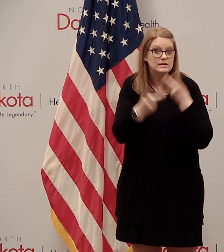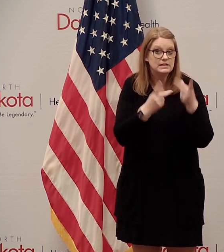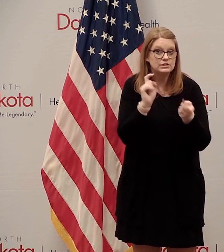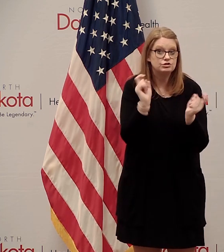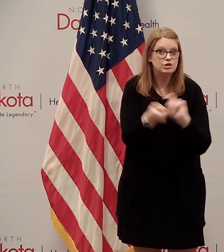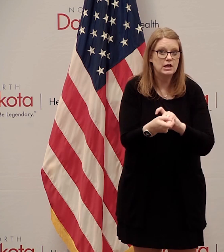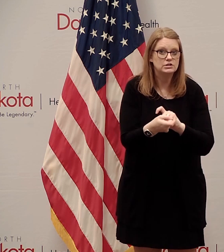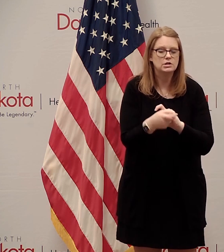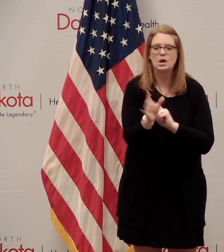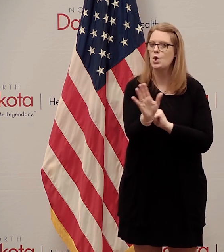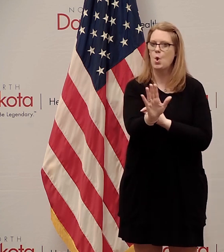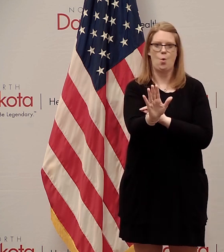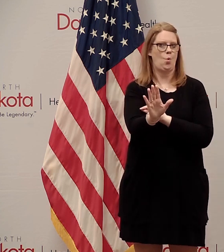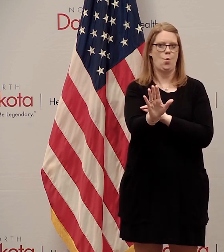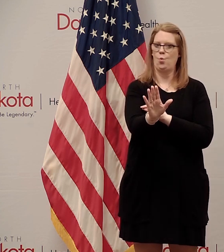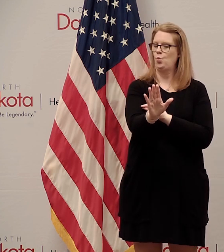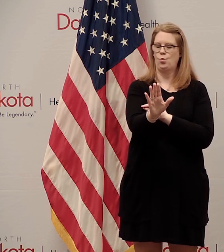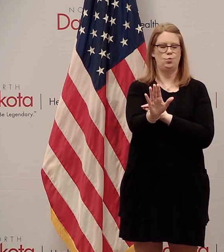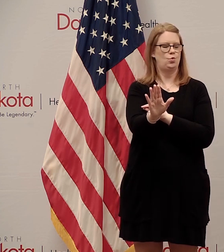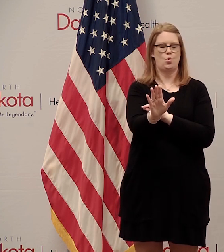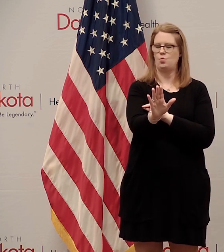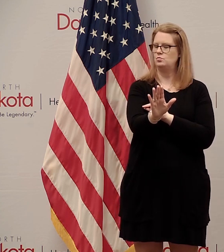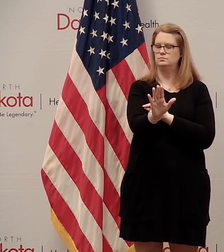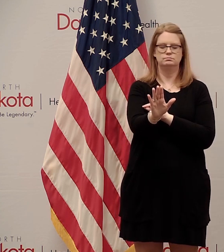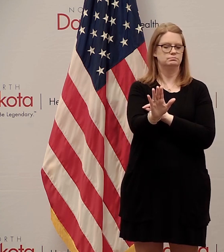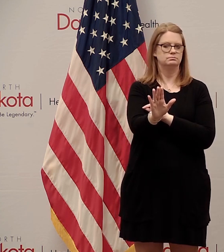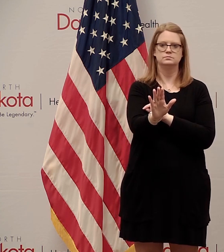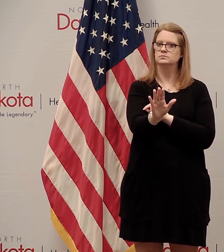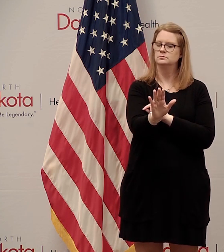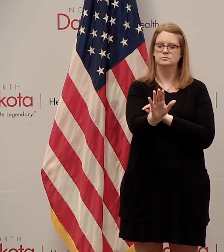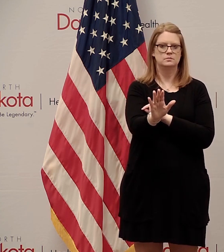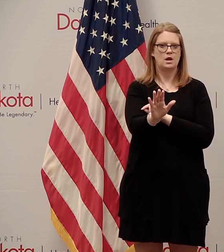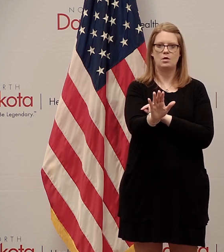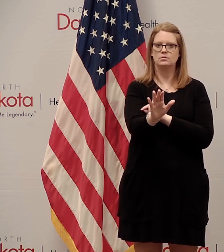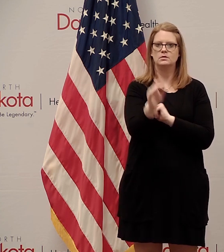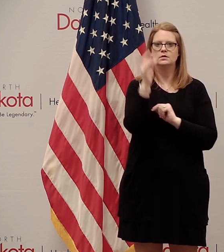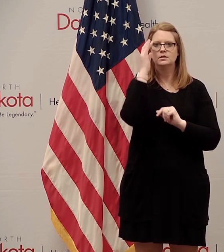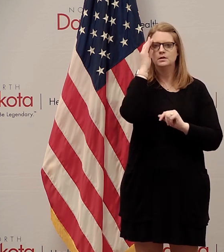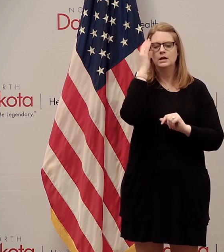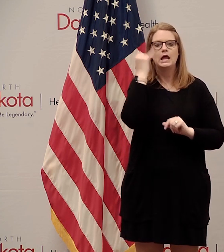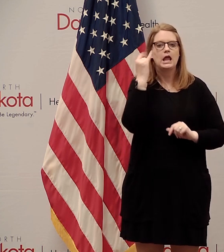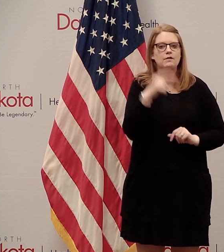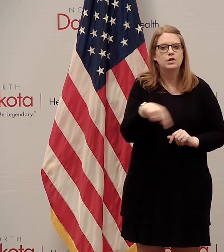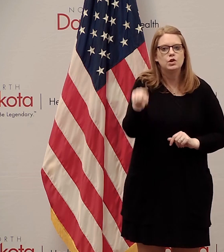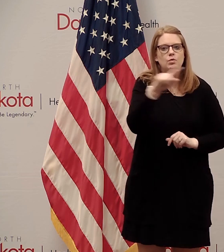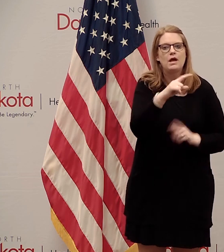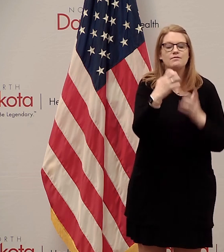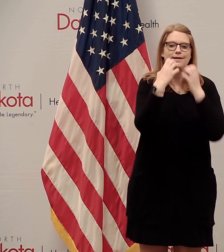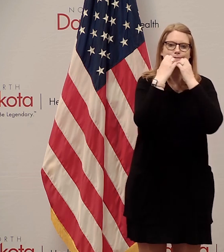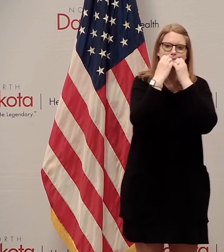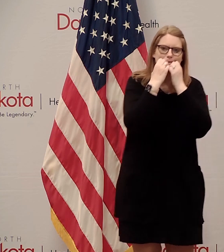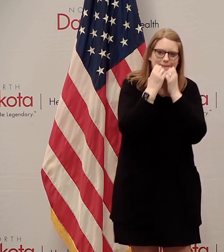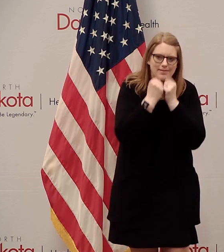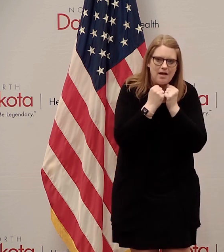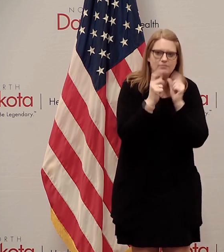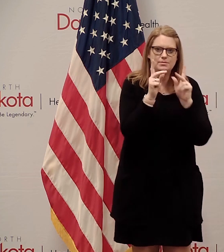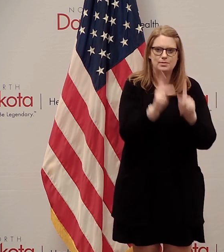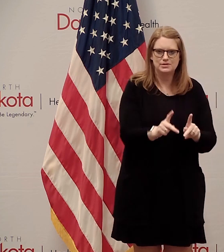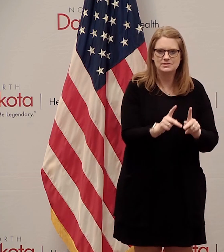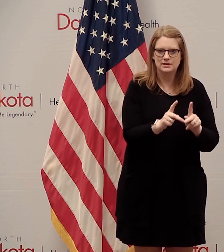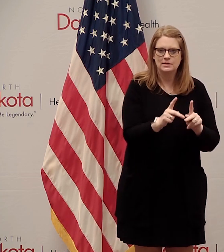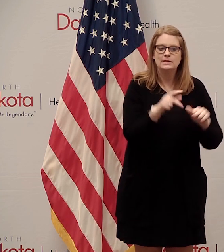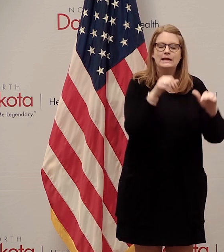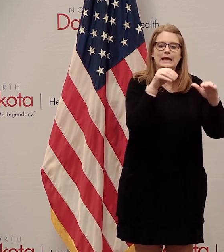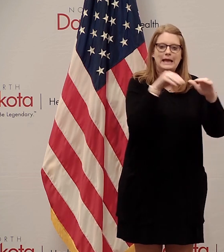in any way, shape, or form, and I would encourage everybody who has a loved one in a congregate housing setting to